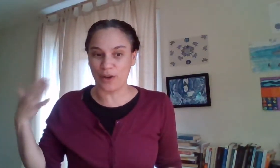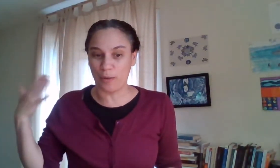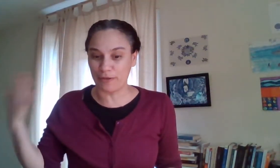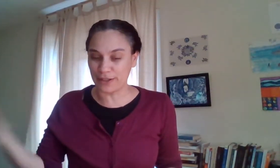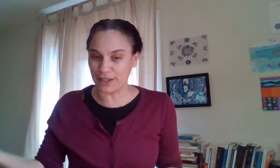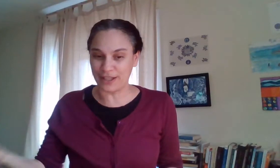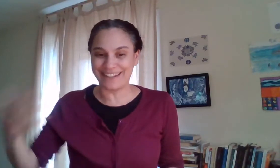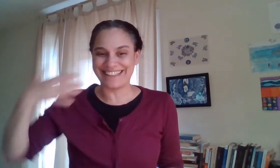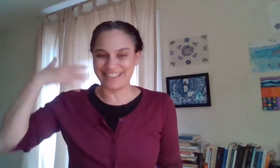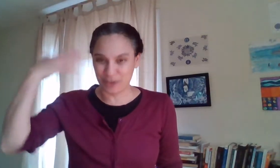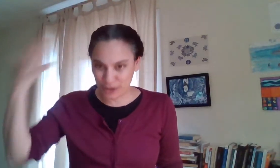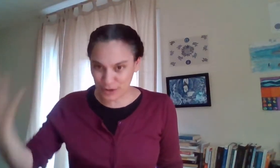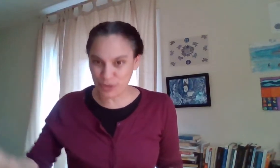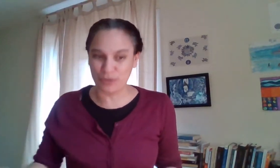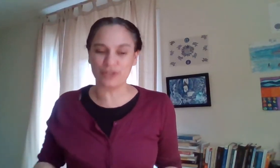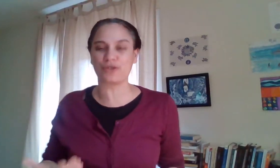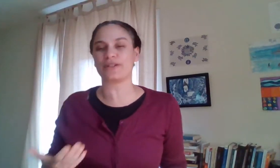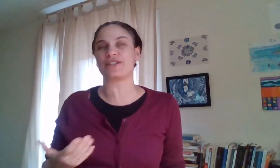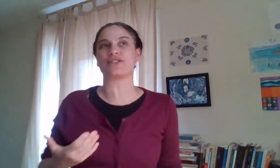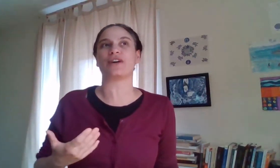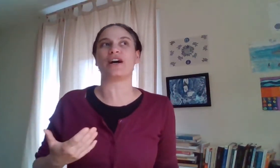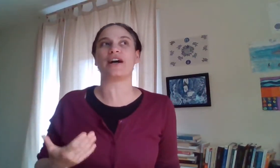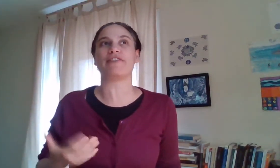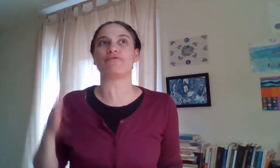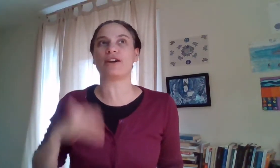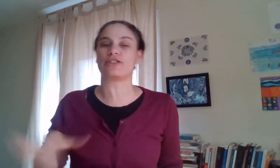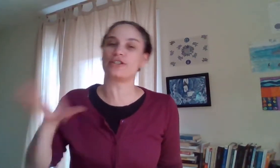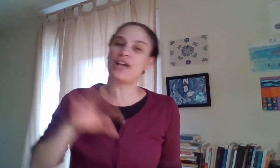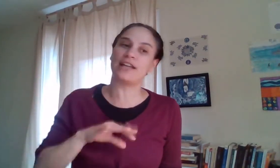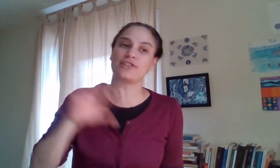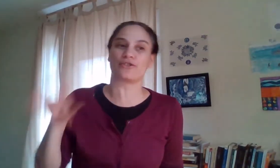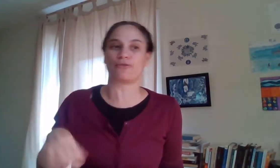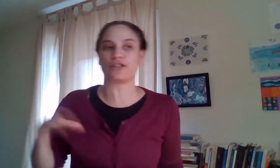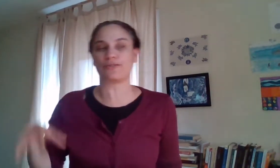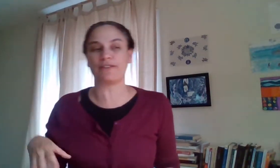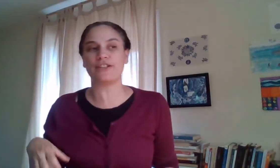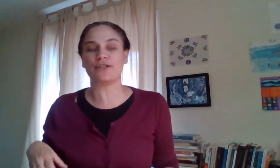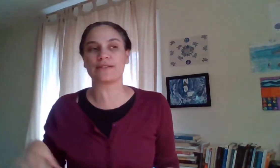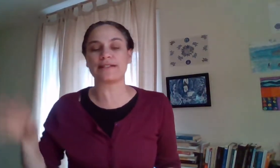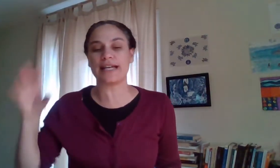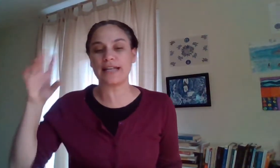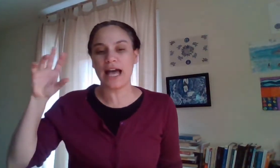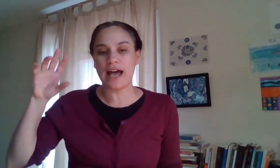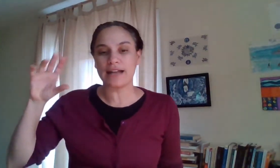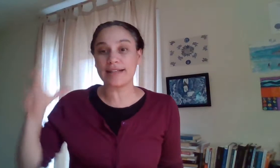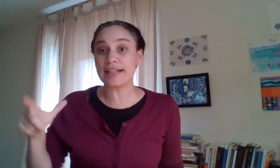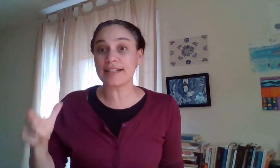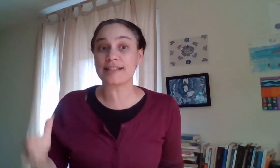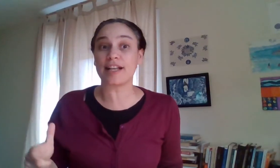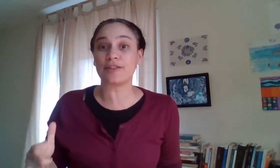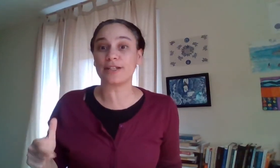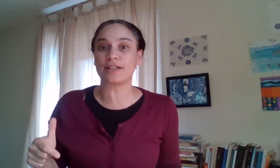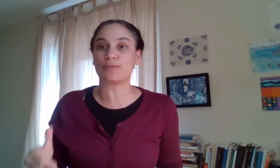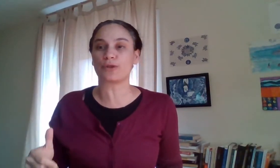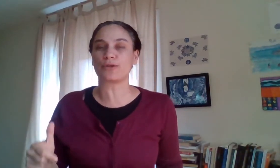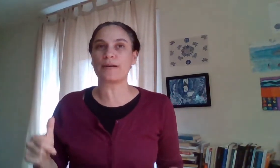hopefully you know those who will join this uh have watched the challenge or watched my videos and then that accelerated program